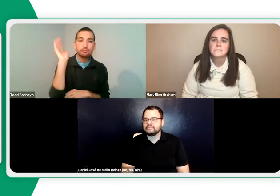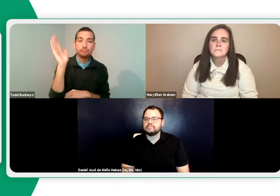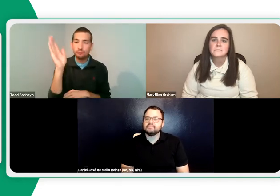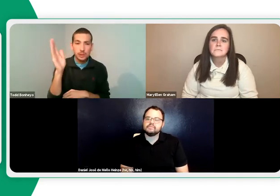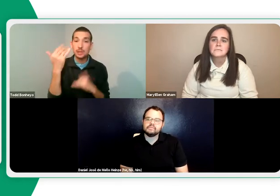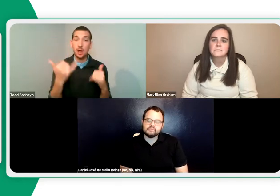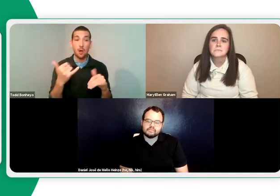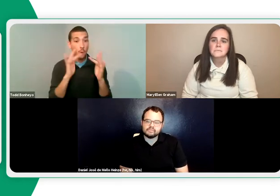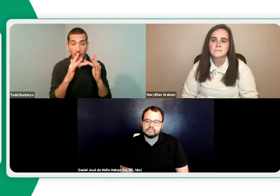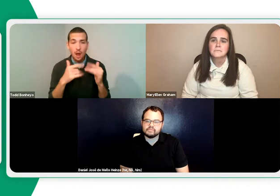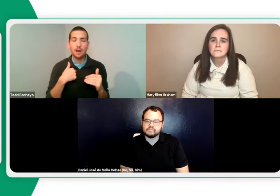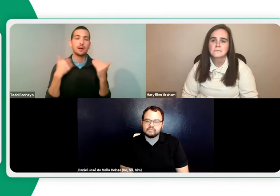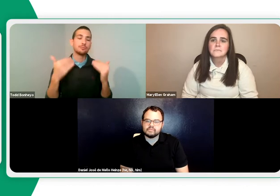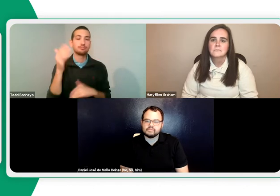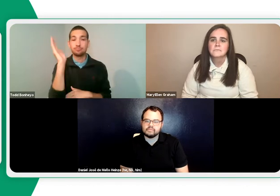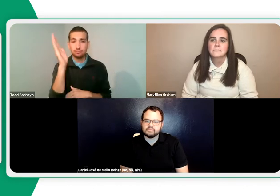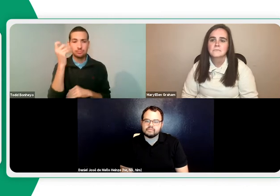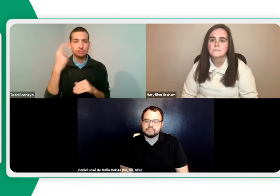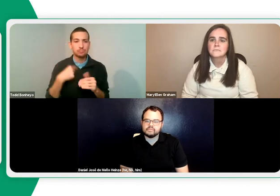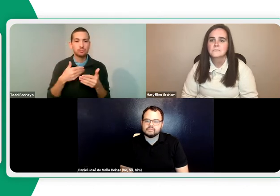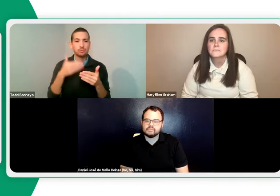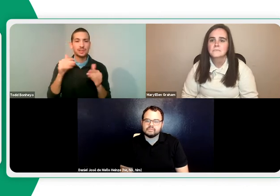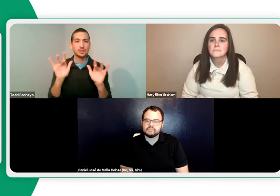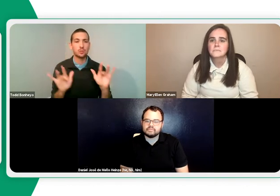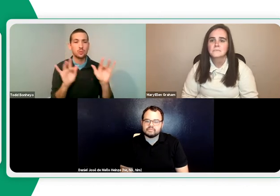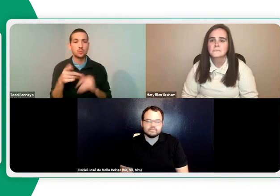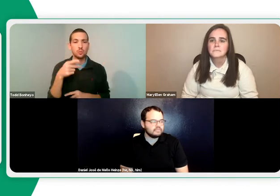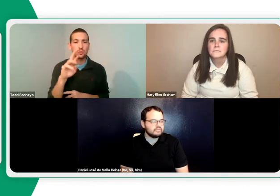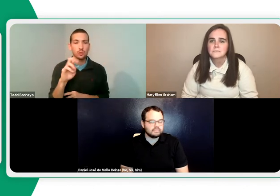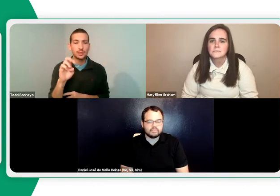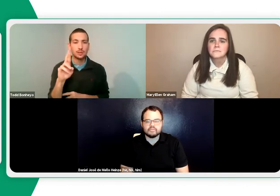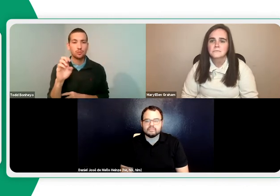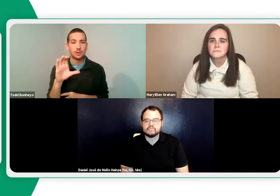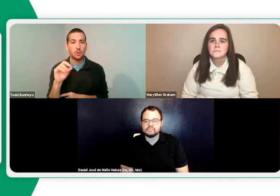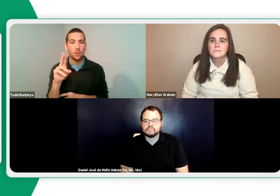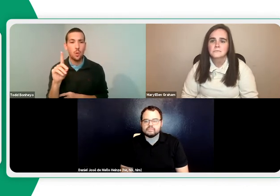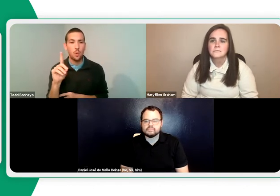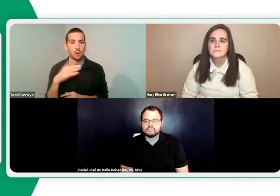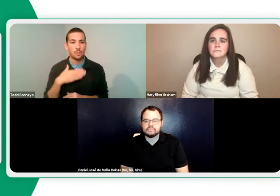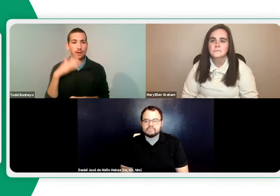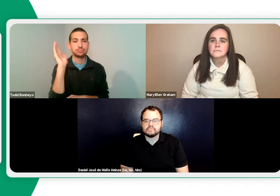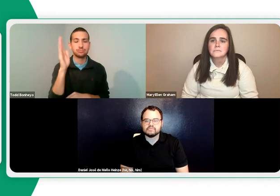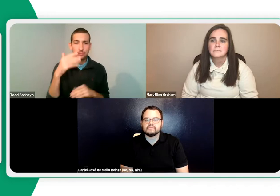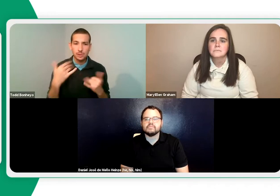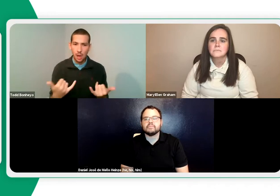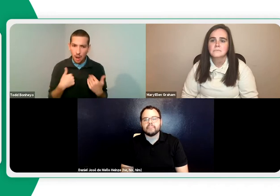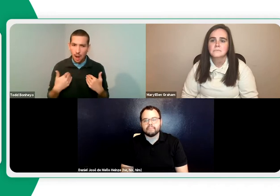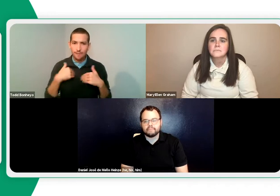benefits the students as well. Like, for example, now when I present online, I will do a prerecorded video and I will